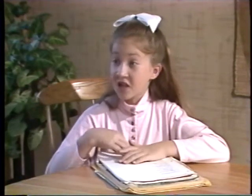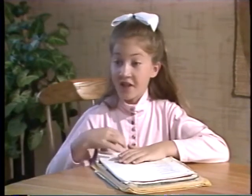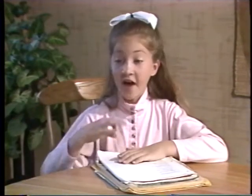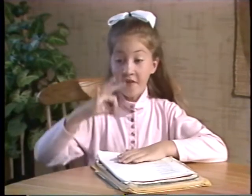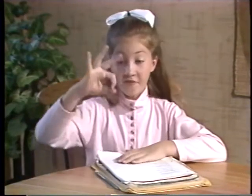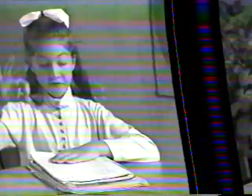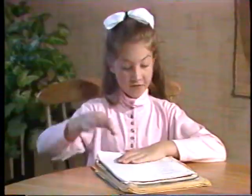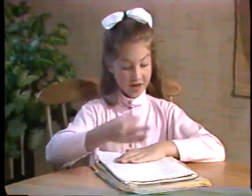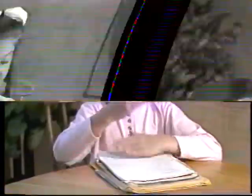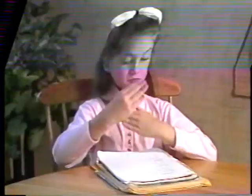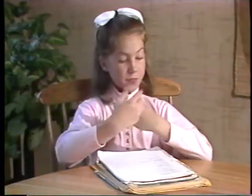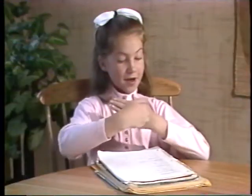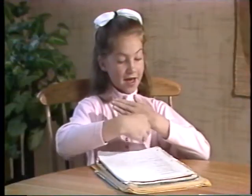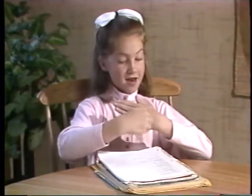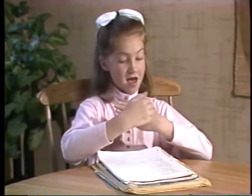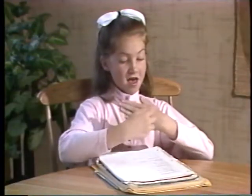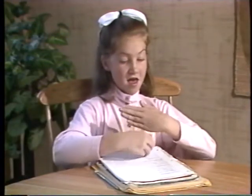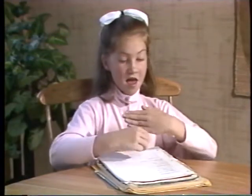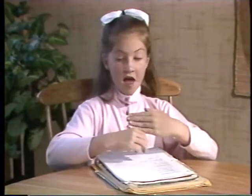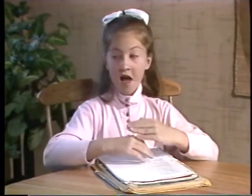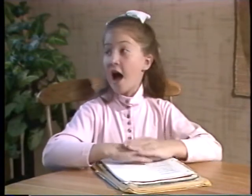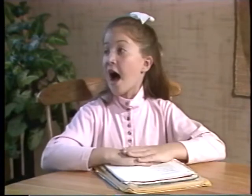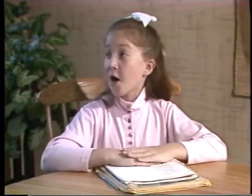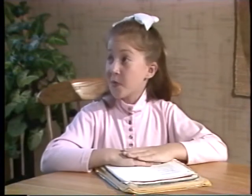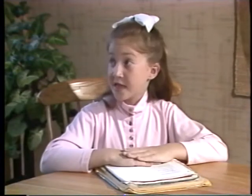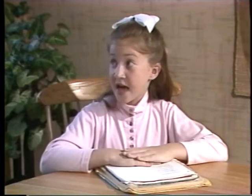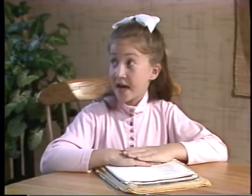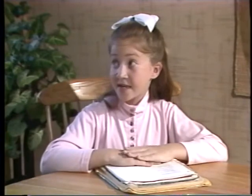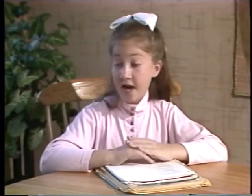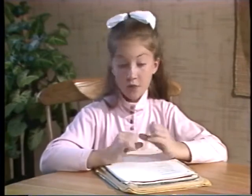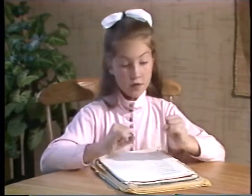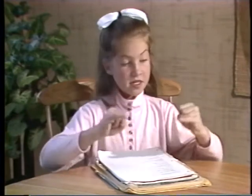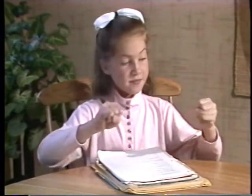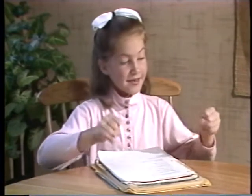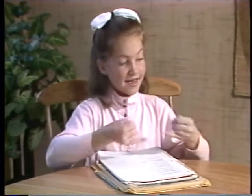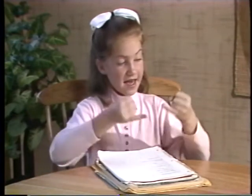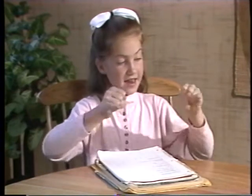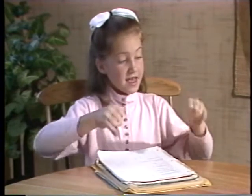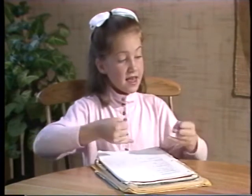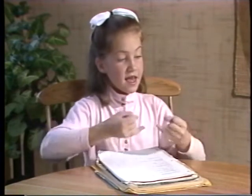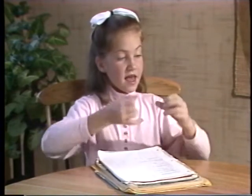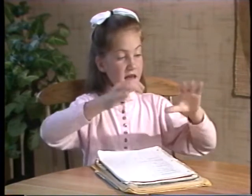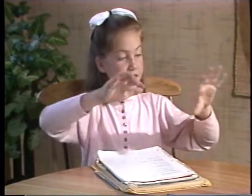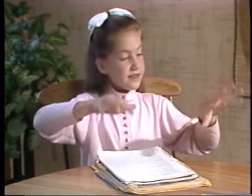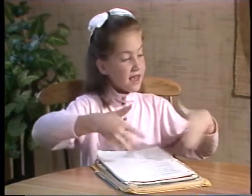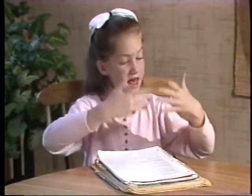love French bread. I'll put that down with spaghetti and salad.